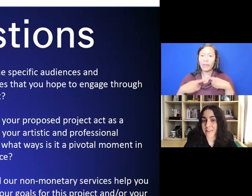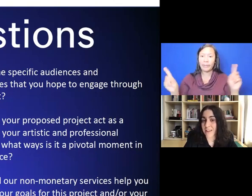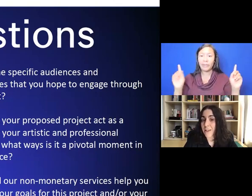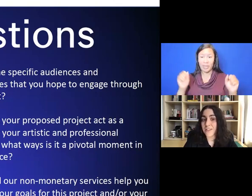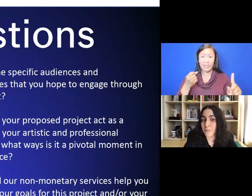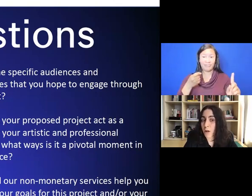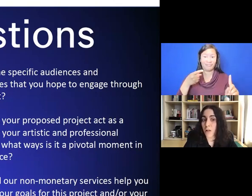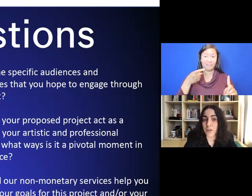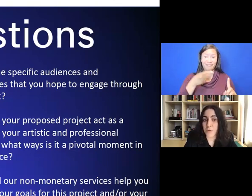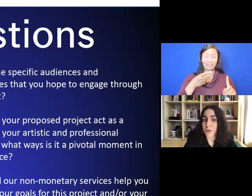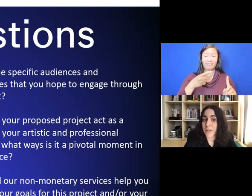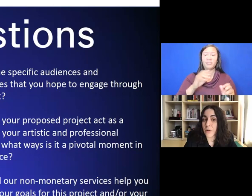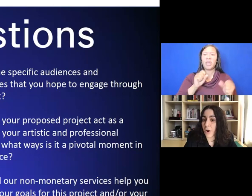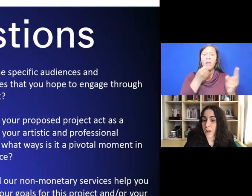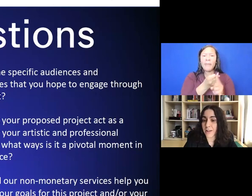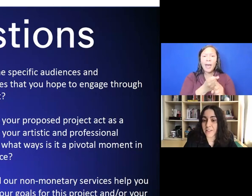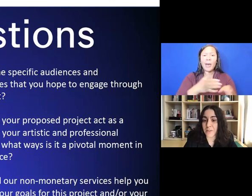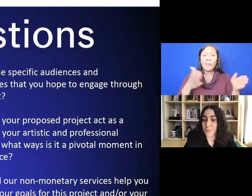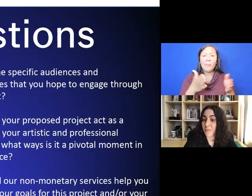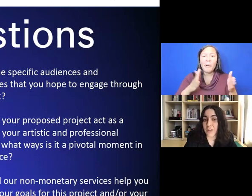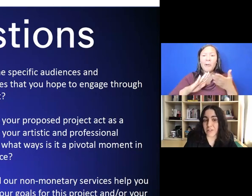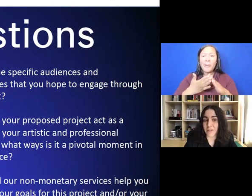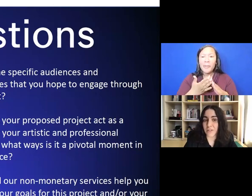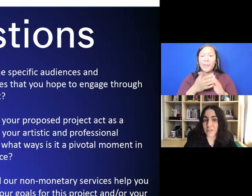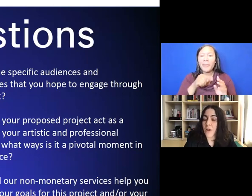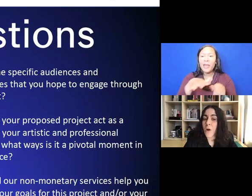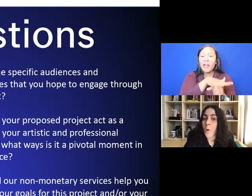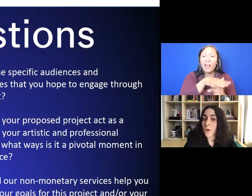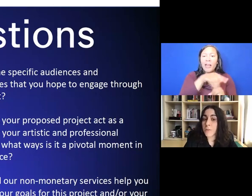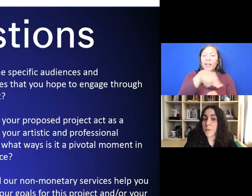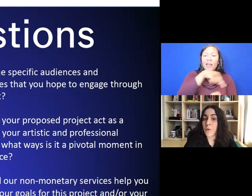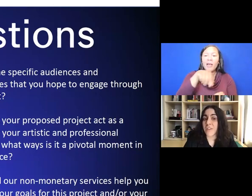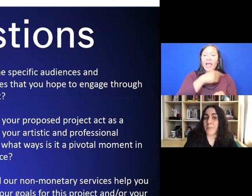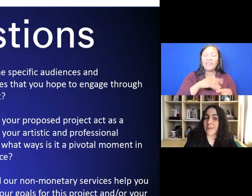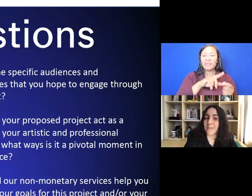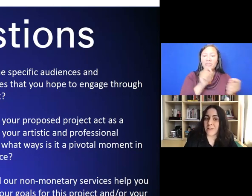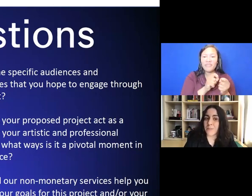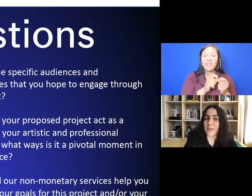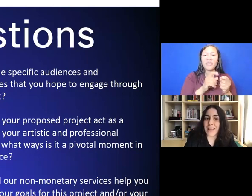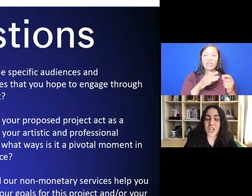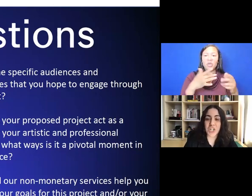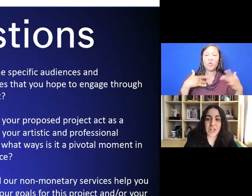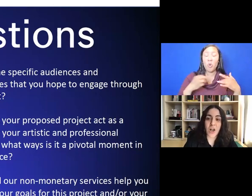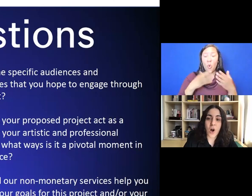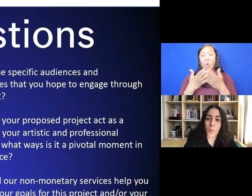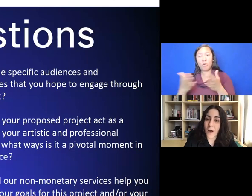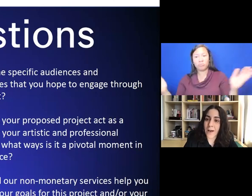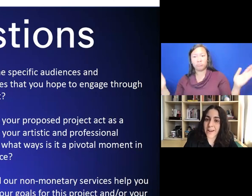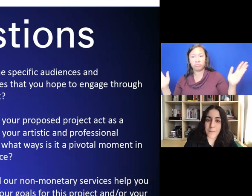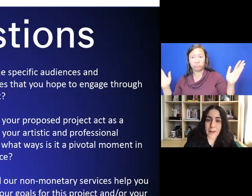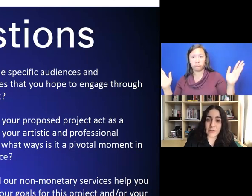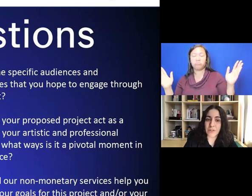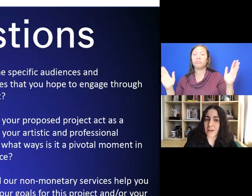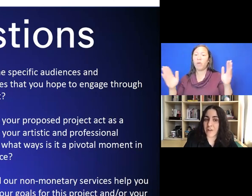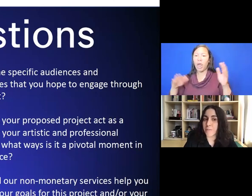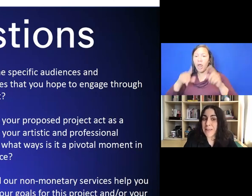impact a small community or audience with specific concerns, or it could be more expansive, engaging a wide